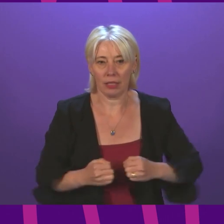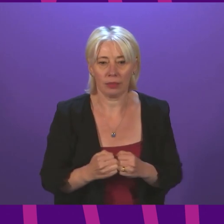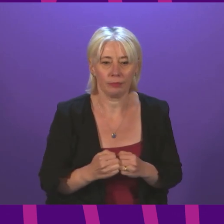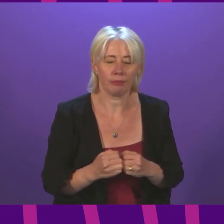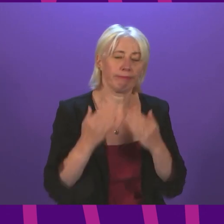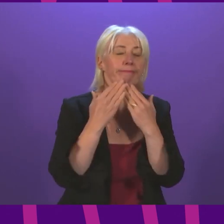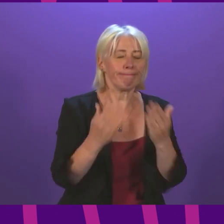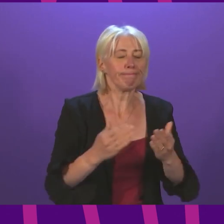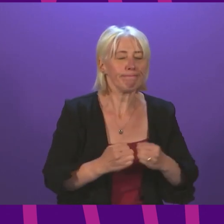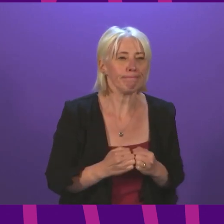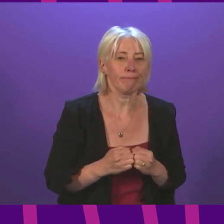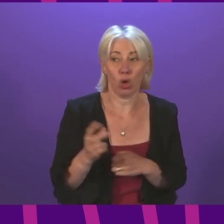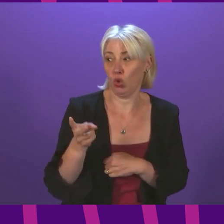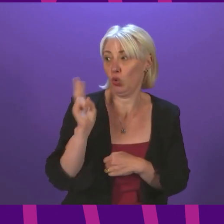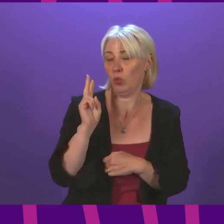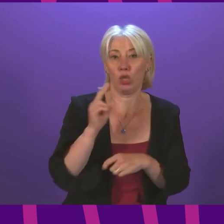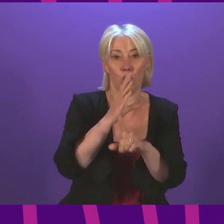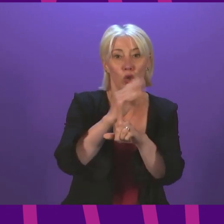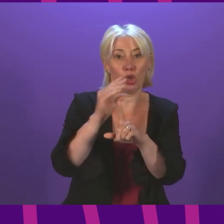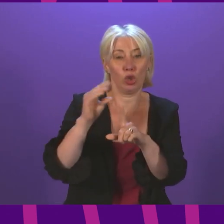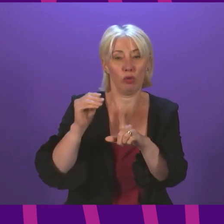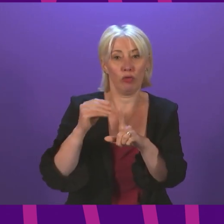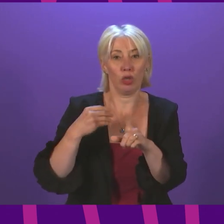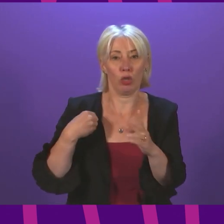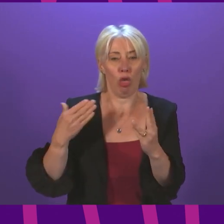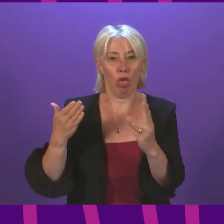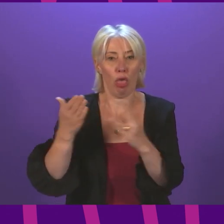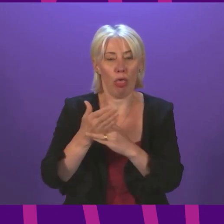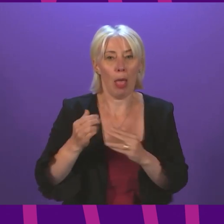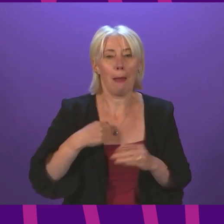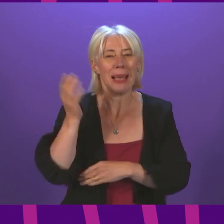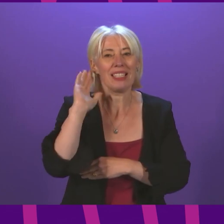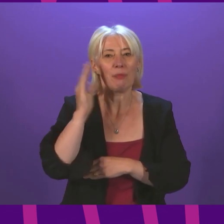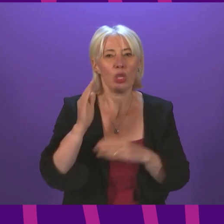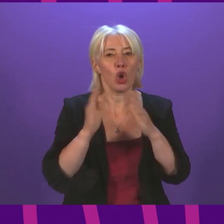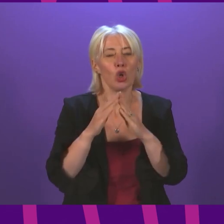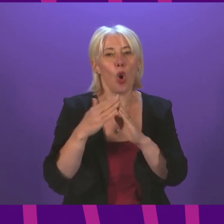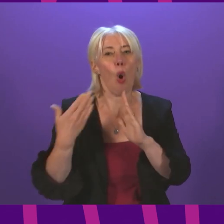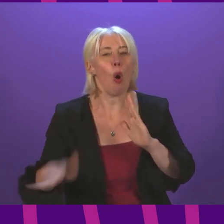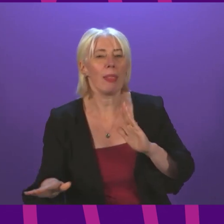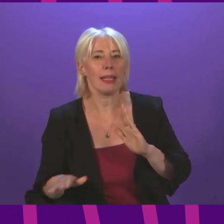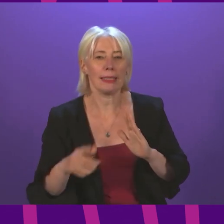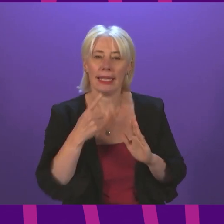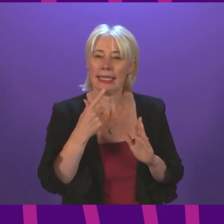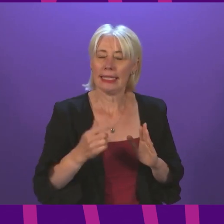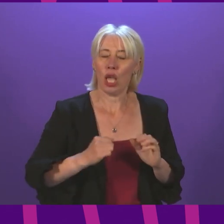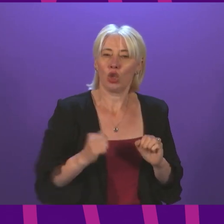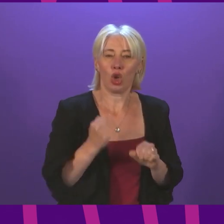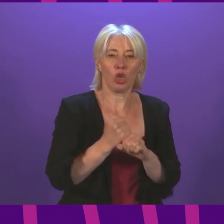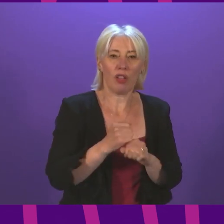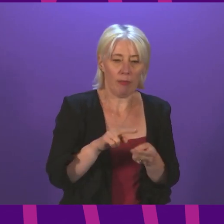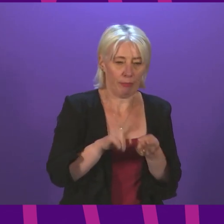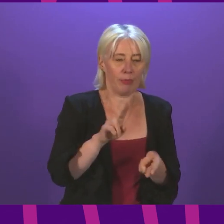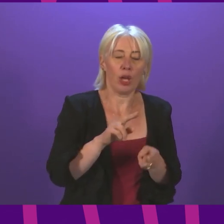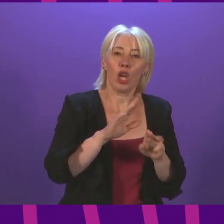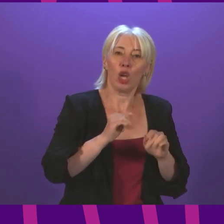Just two weeks ago, the Conservatives intervened on my speech on homelessness to insist that the Scottish Government raise the Scottish Child Payment, which is